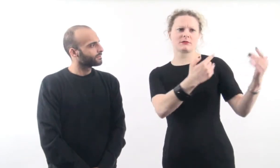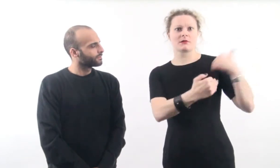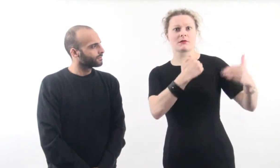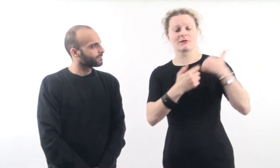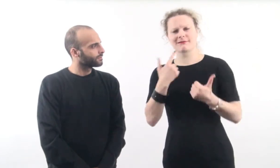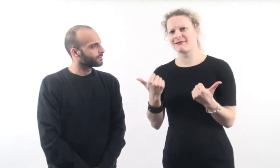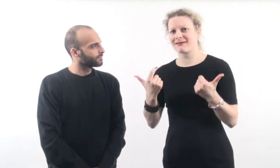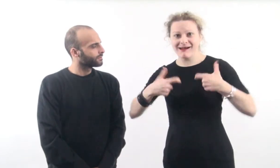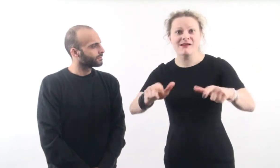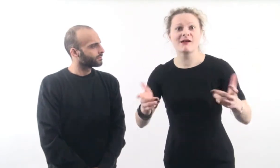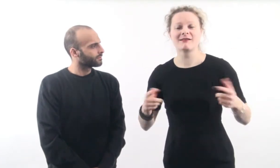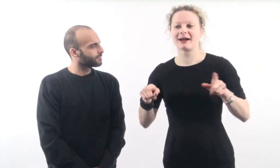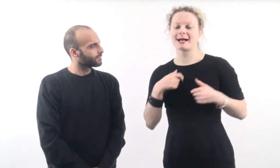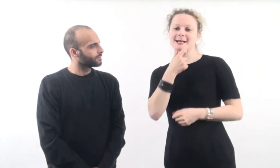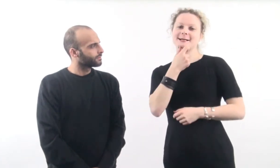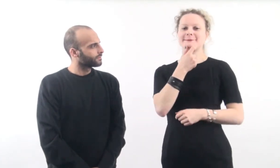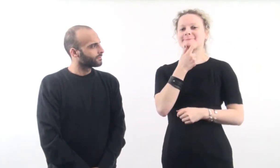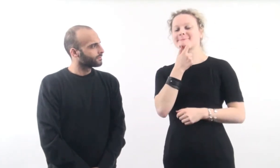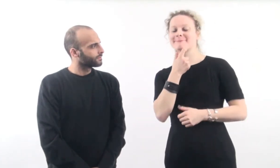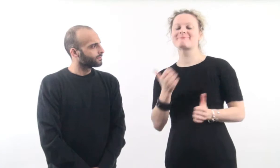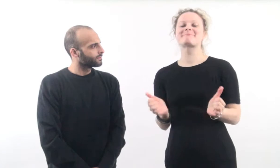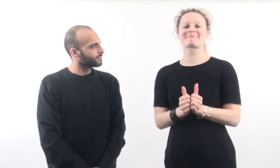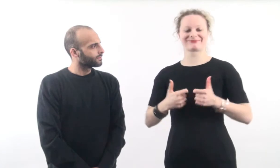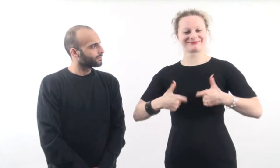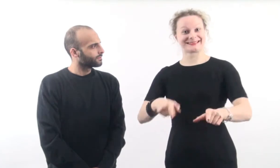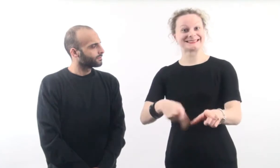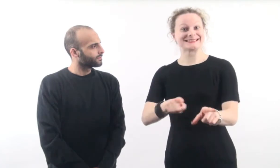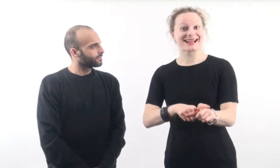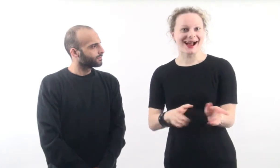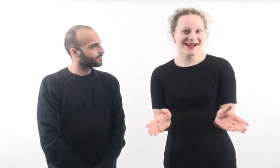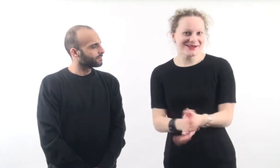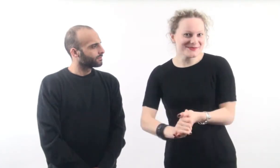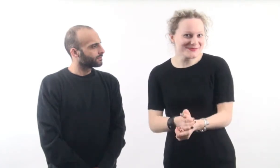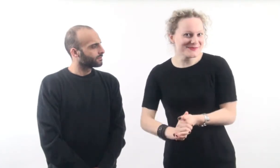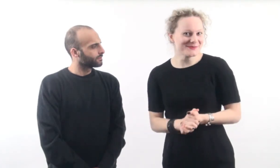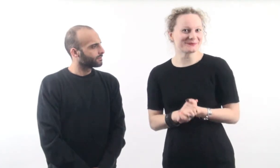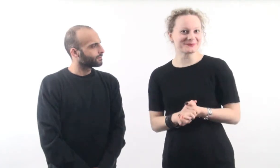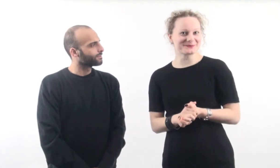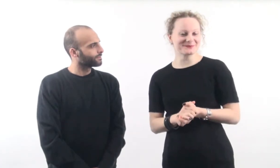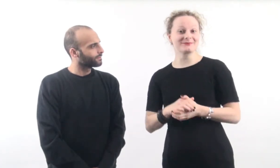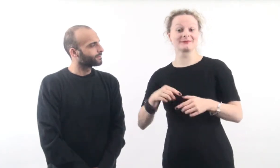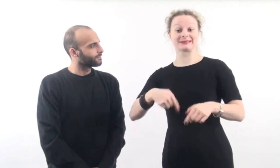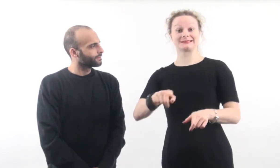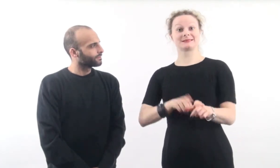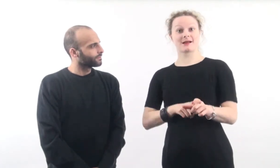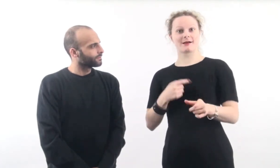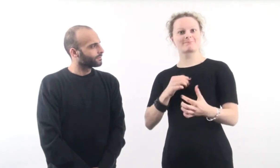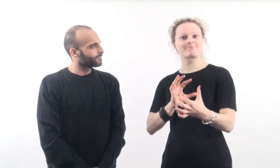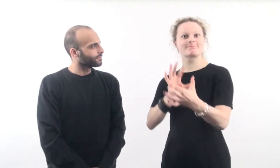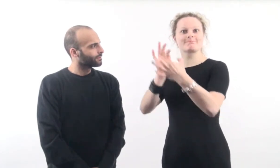interpreters working between BSL and English. We considered after much feedback that we would put on another event this